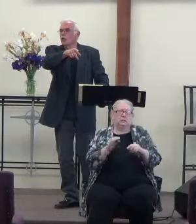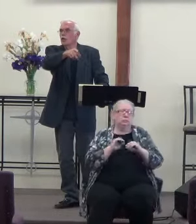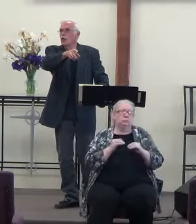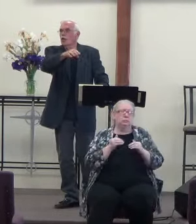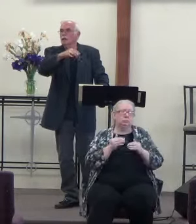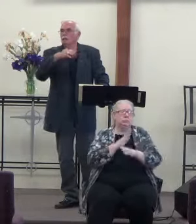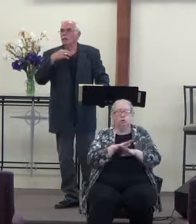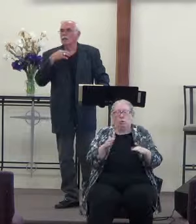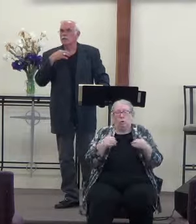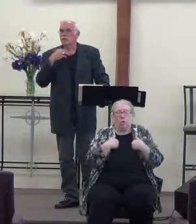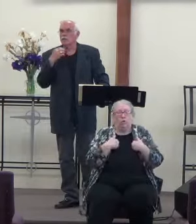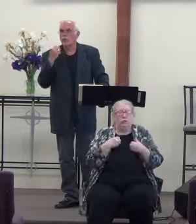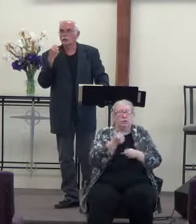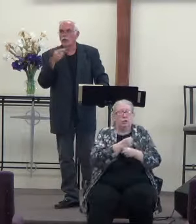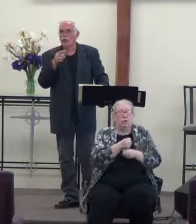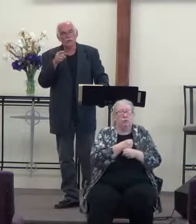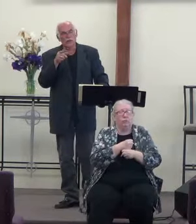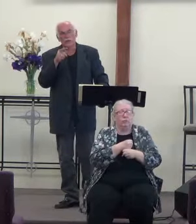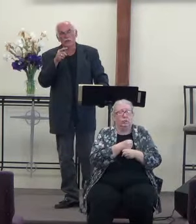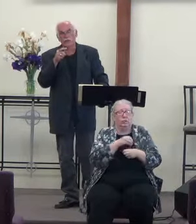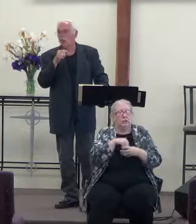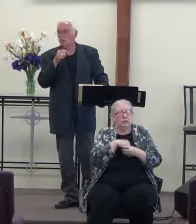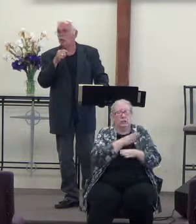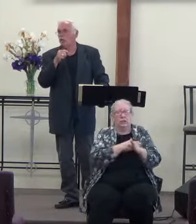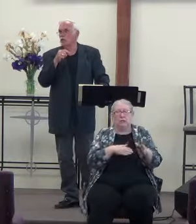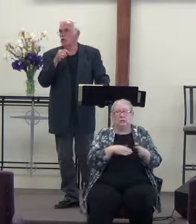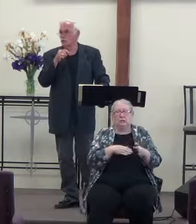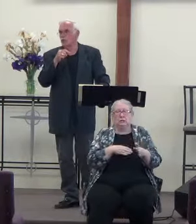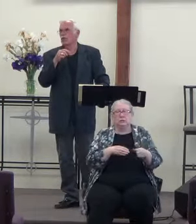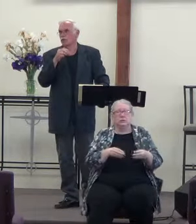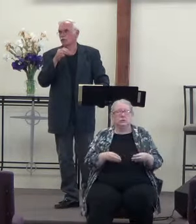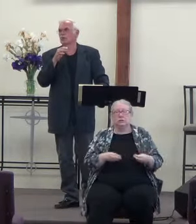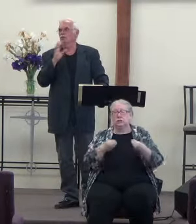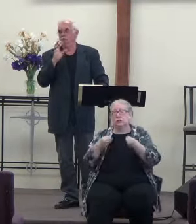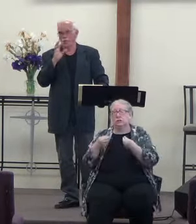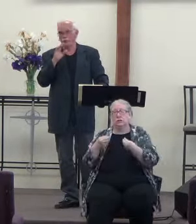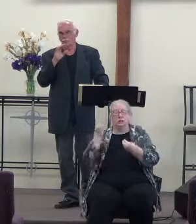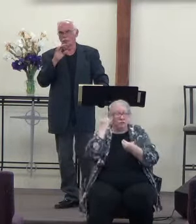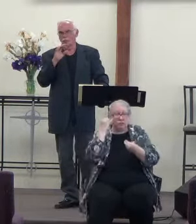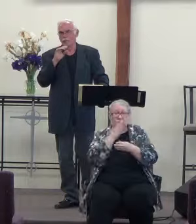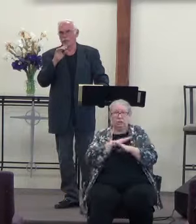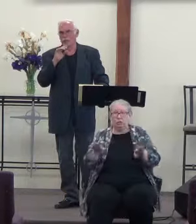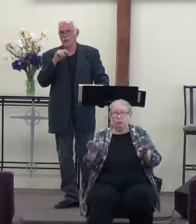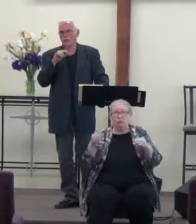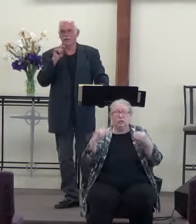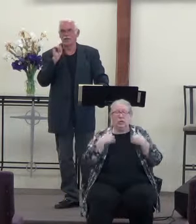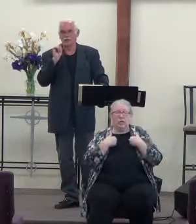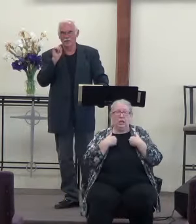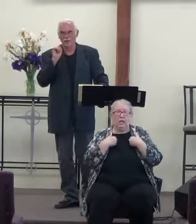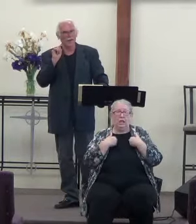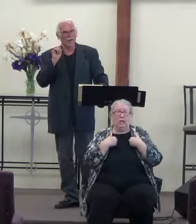If you don't have the love of Jesus in you, there's no way she can give Joey the love of Jesus. Now, she can smother Him with the love of Jesus.